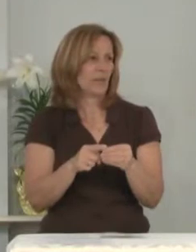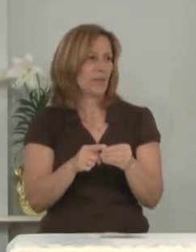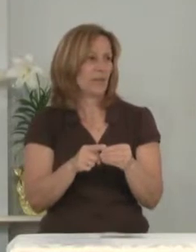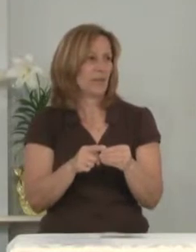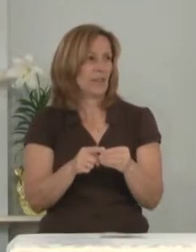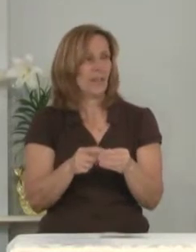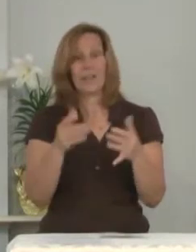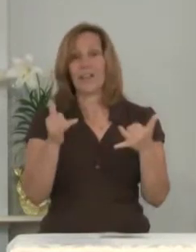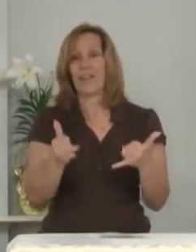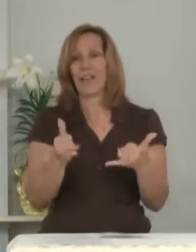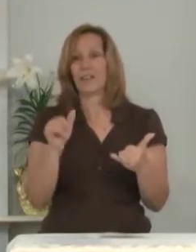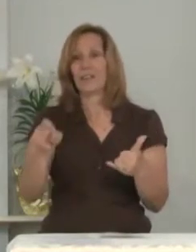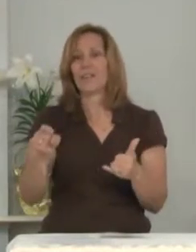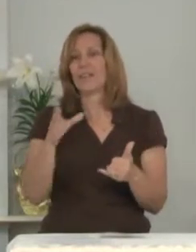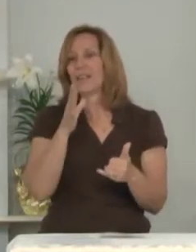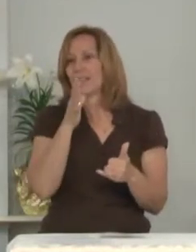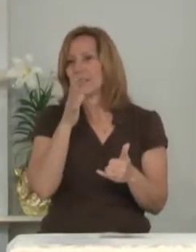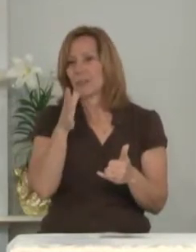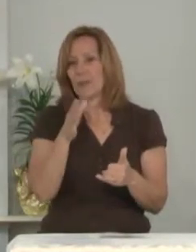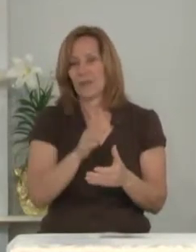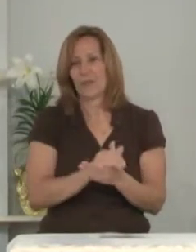was now in his mother. mother.